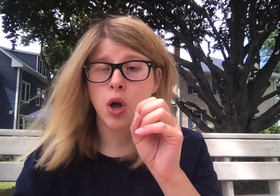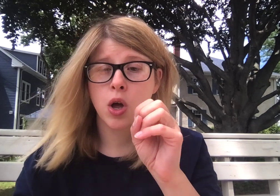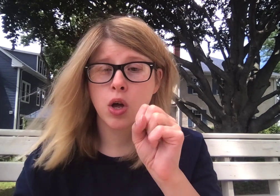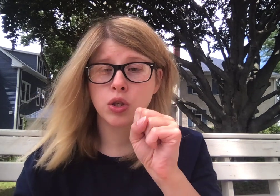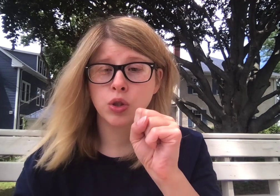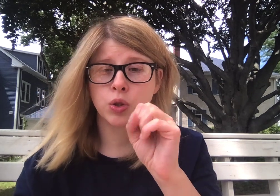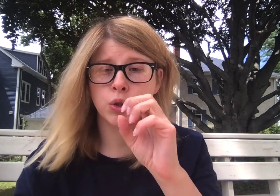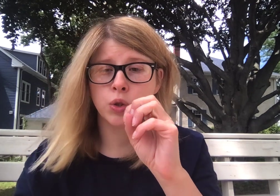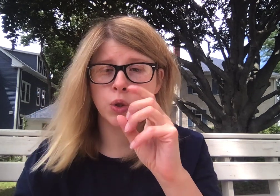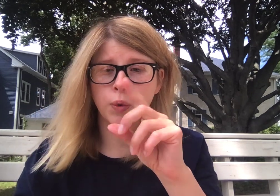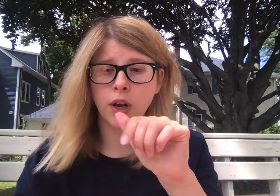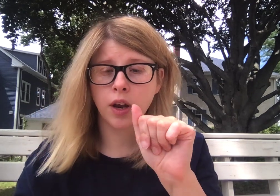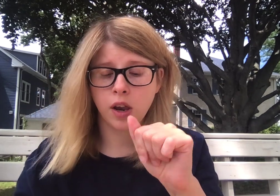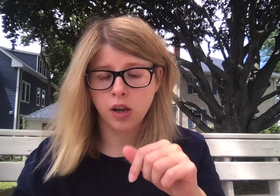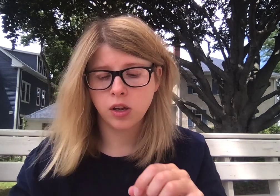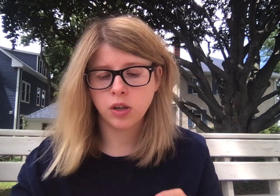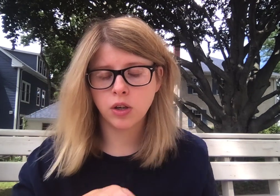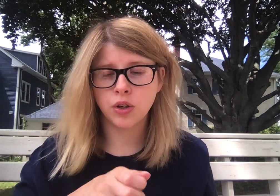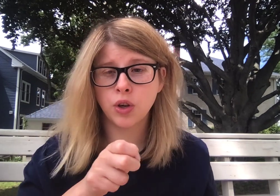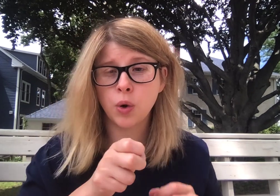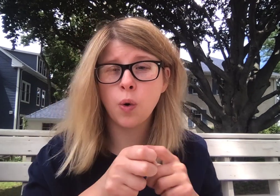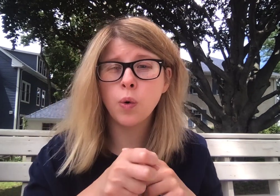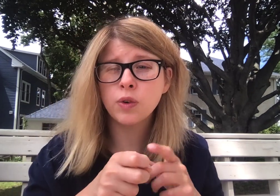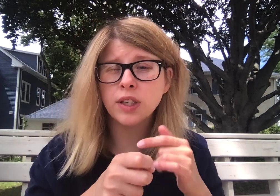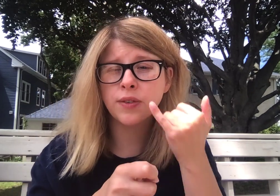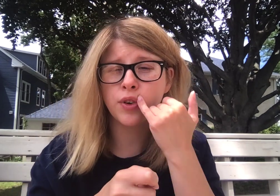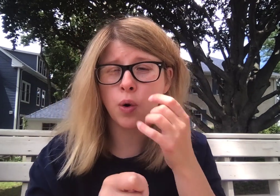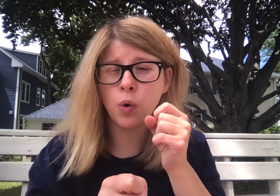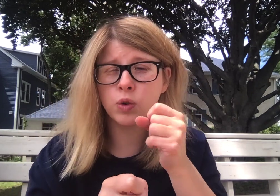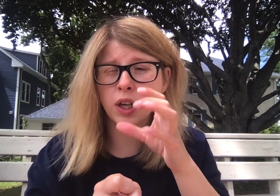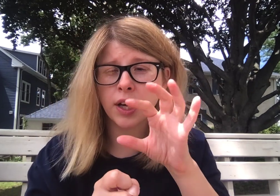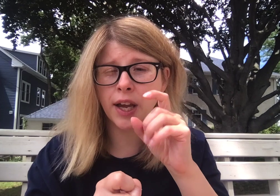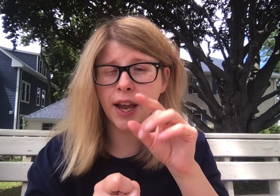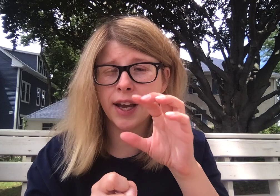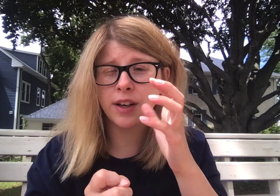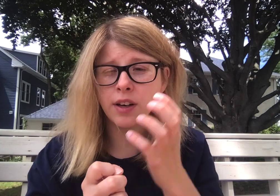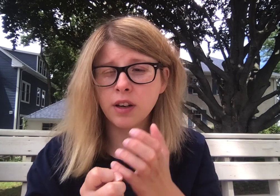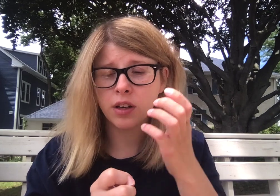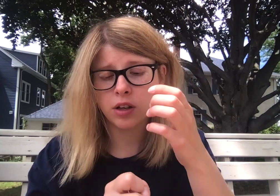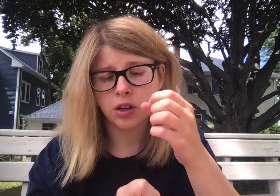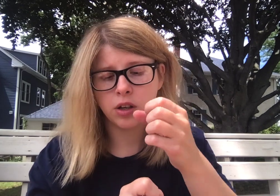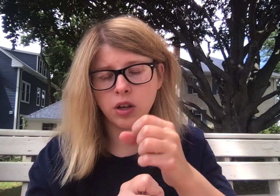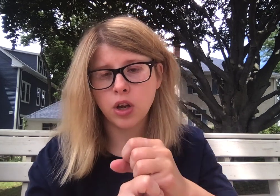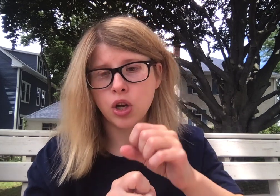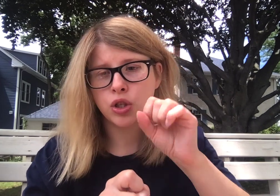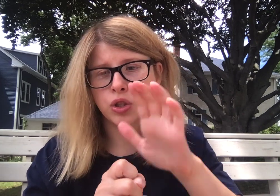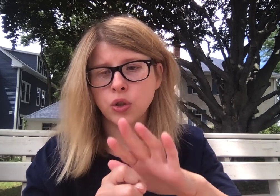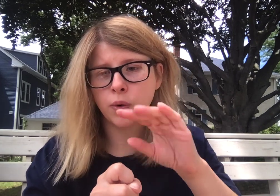soda. So you hold as if you're holding a can. Soda.